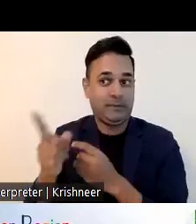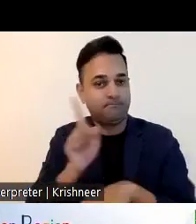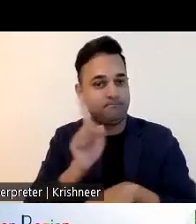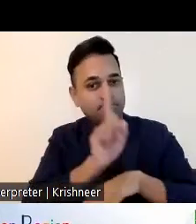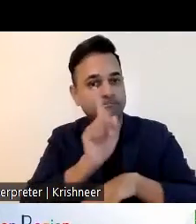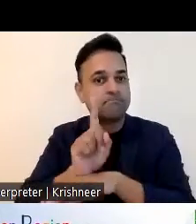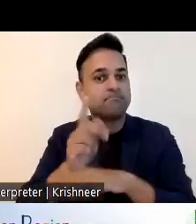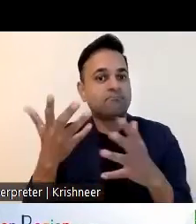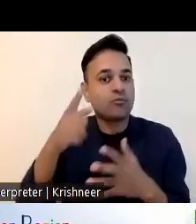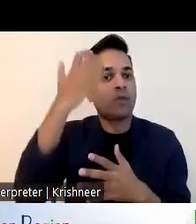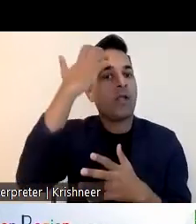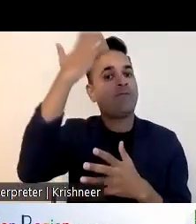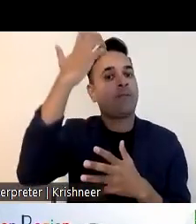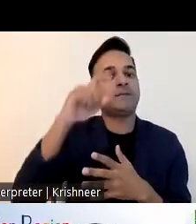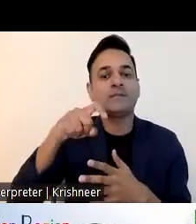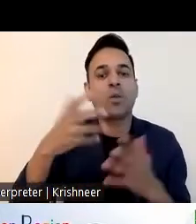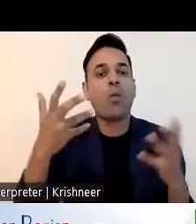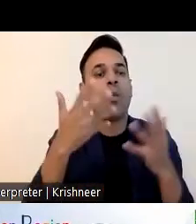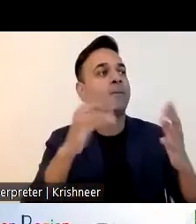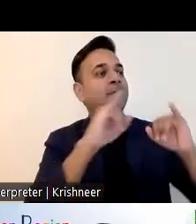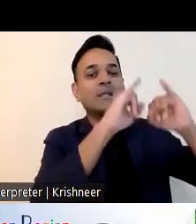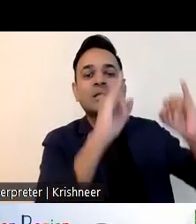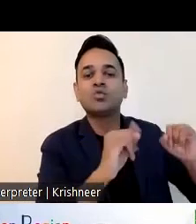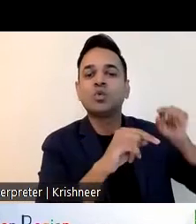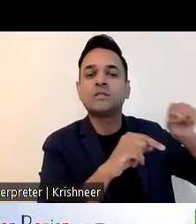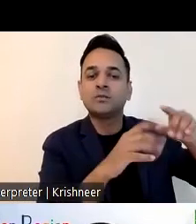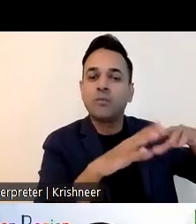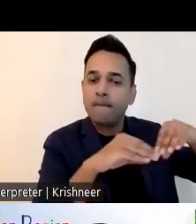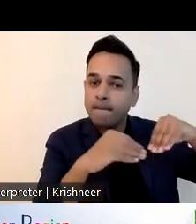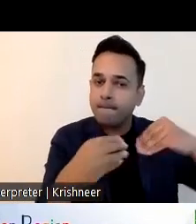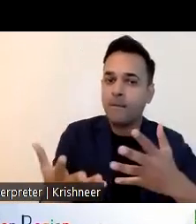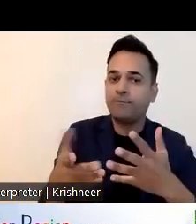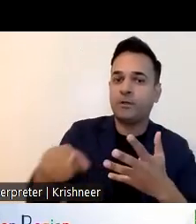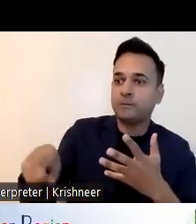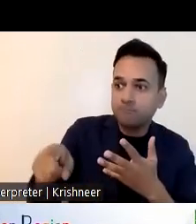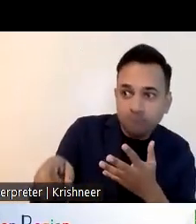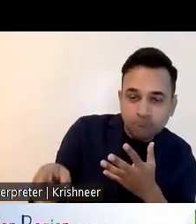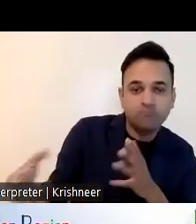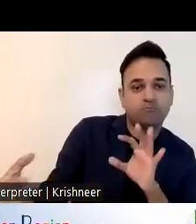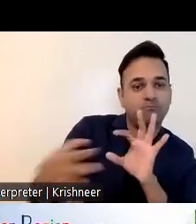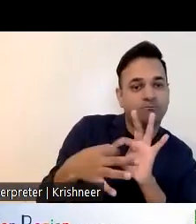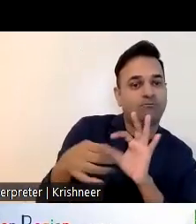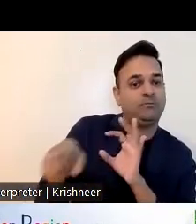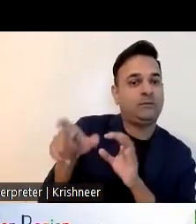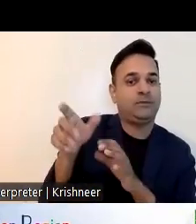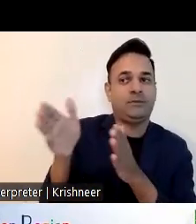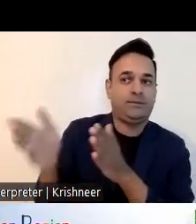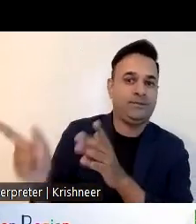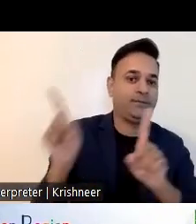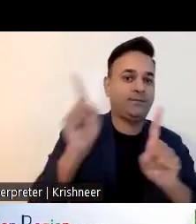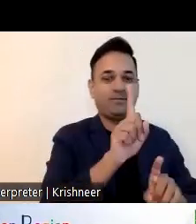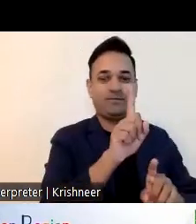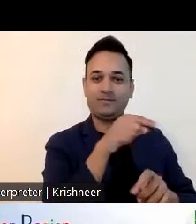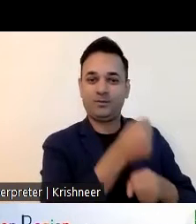we need to work on ensuring accessibility or reasonable accommodation across the workplace and other public places